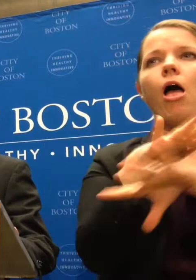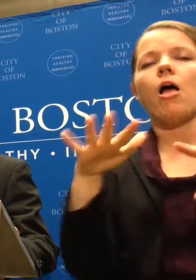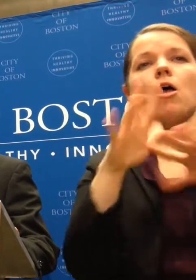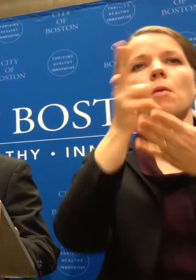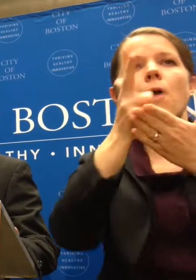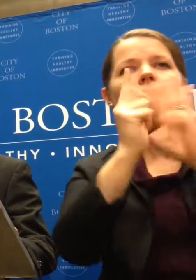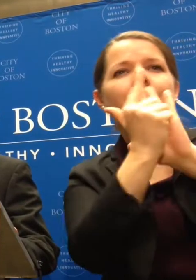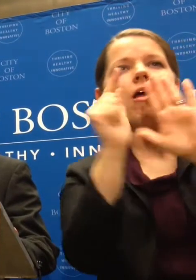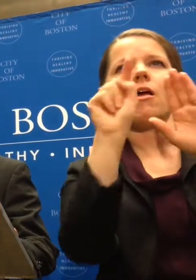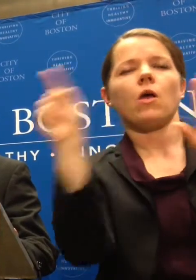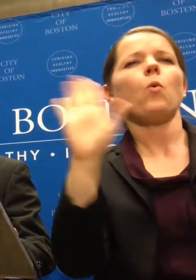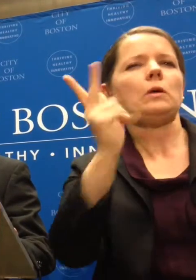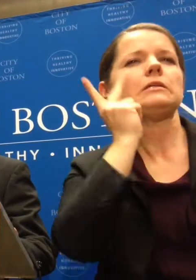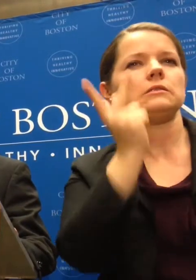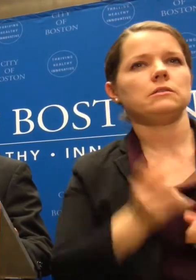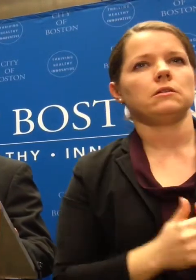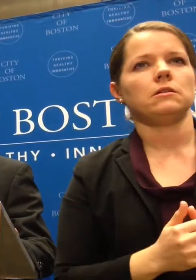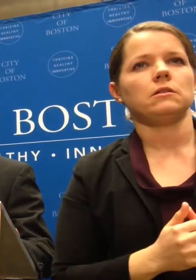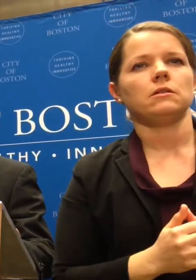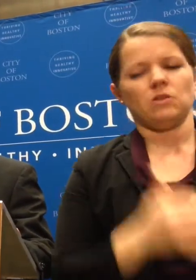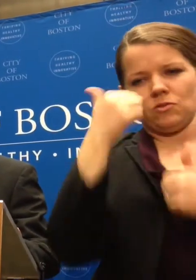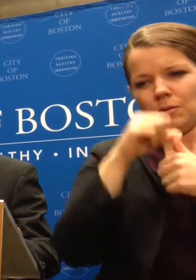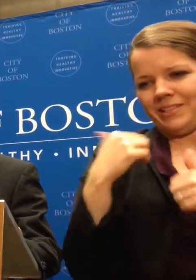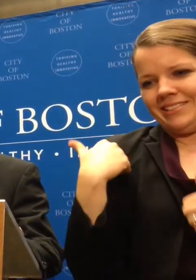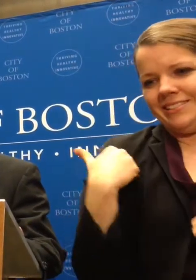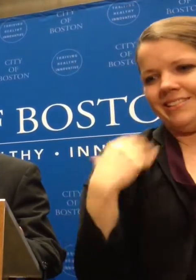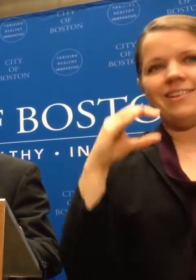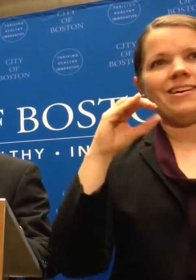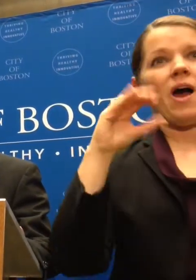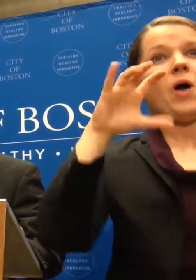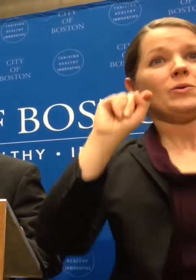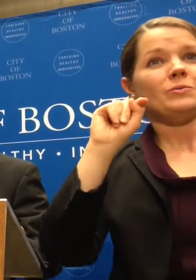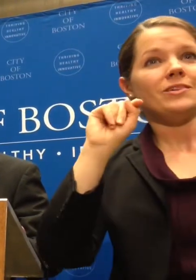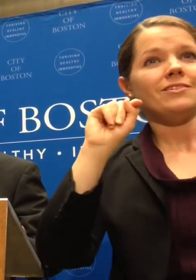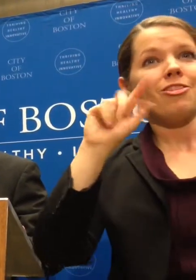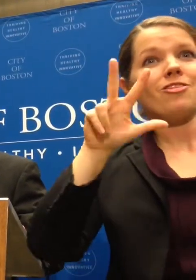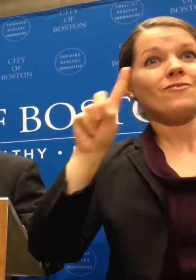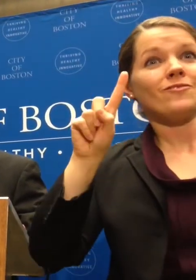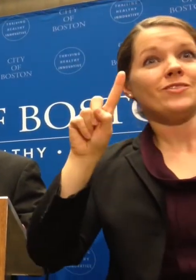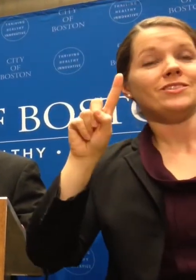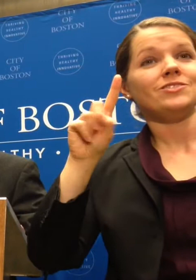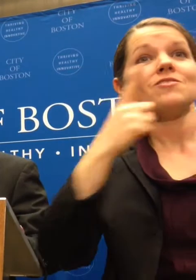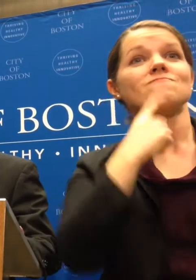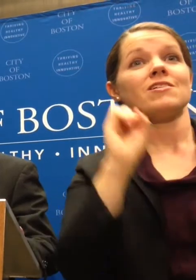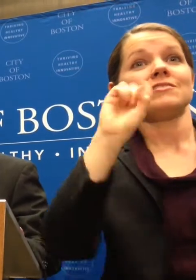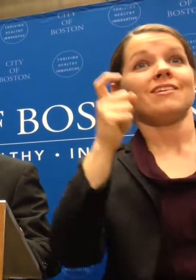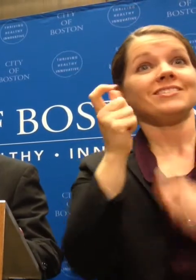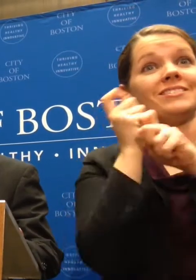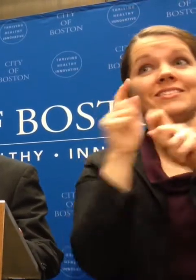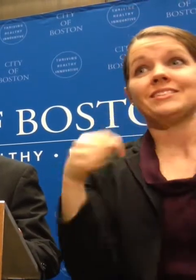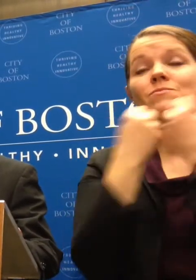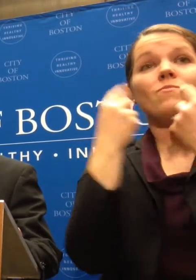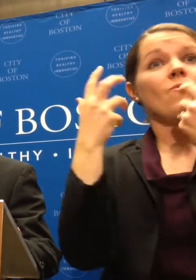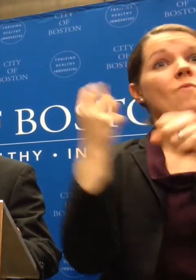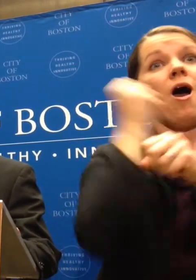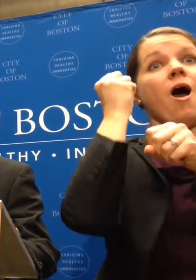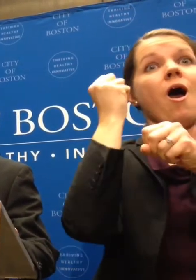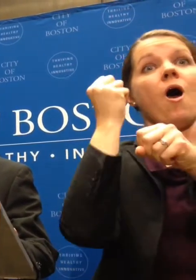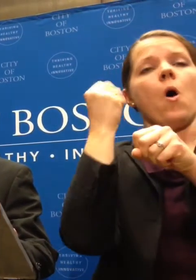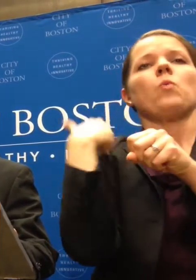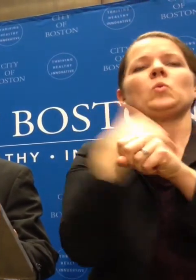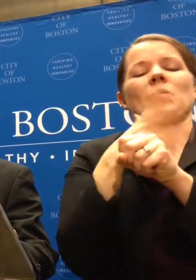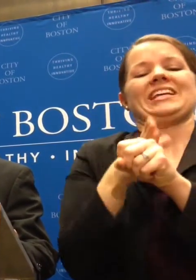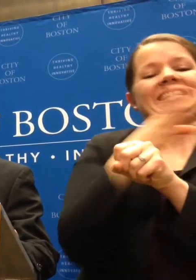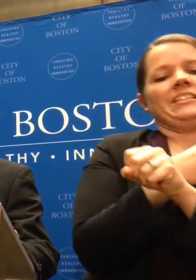in a home game last, I think, October, on Halloween night, the same restrictions were in place, and we